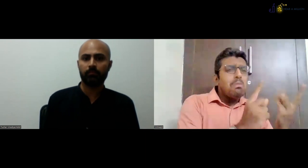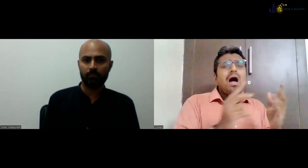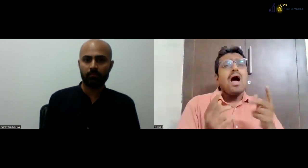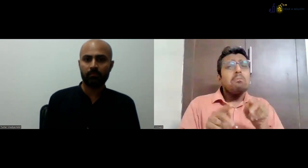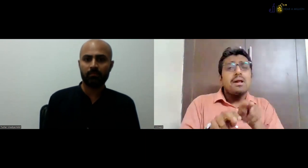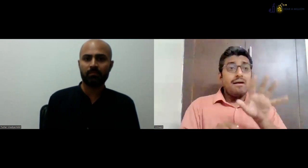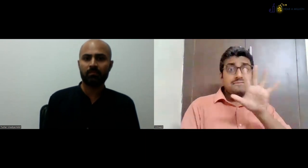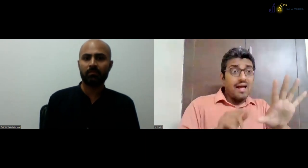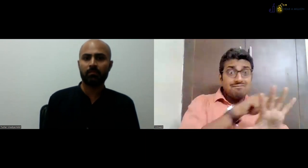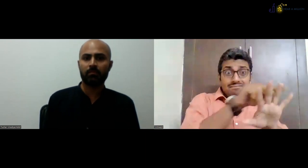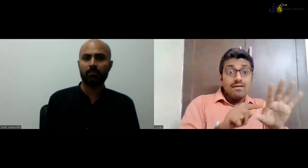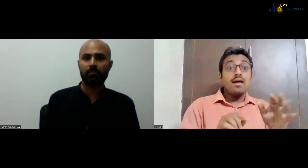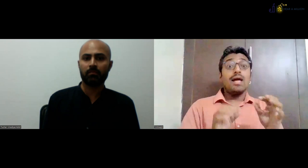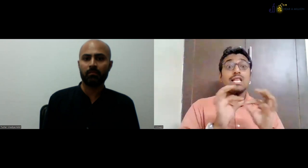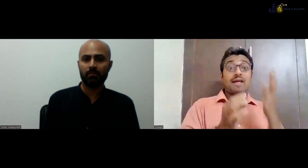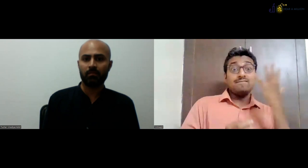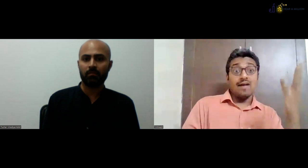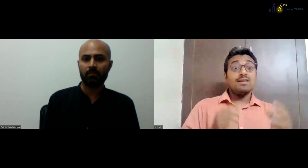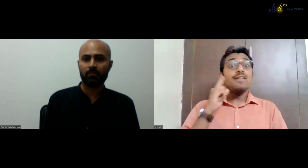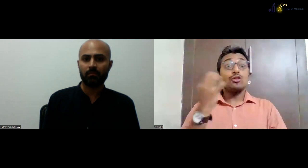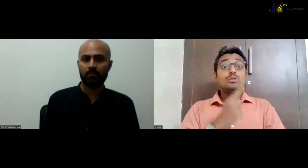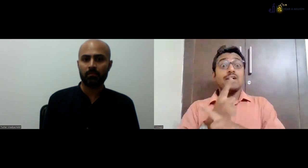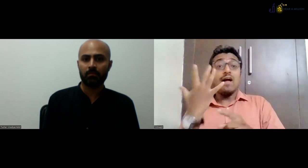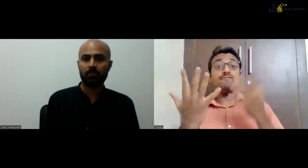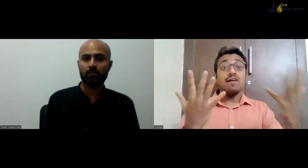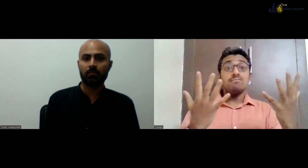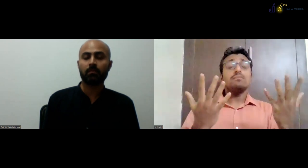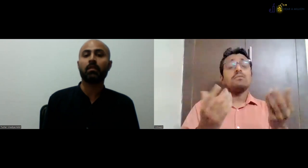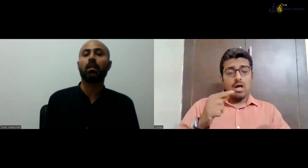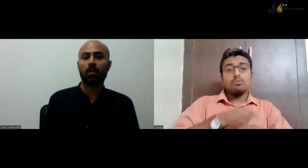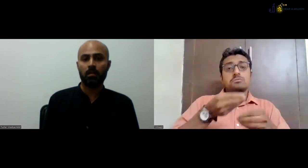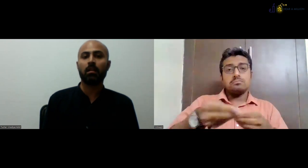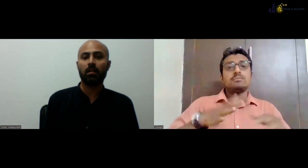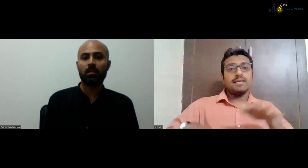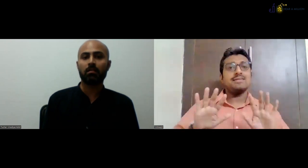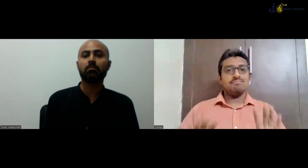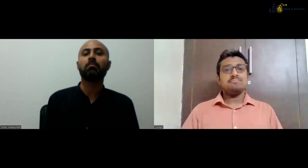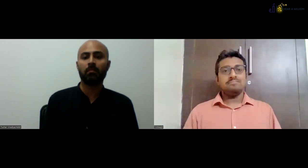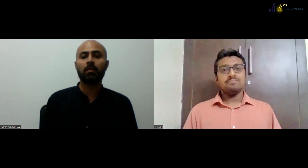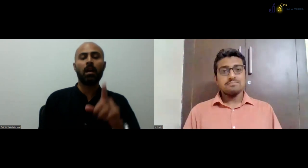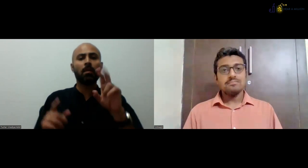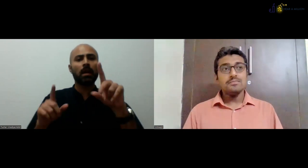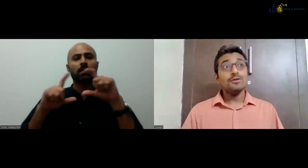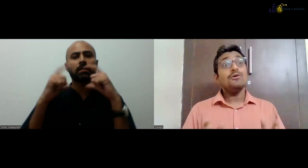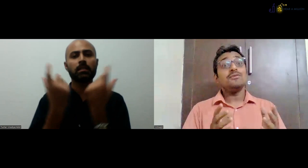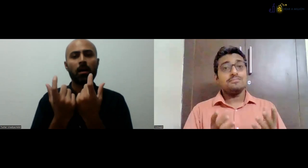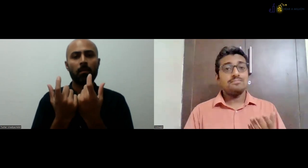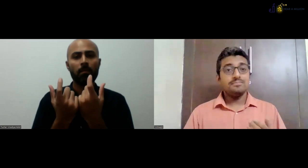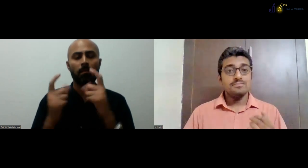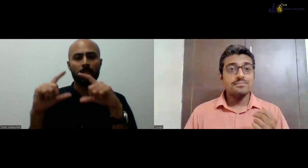So we would be, we might have one deaf person, one interpreter. We could have five deaf